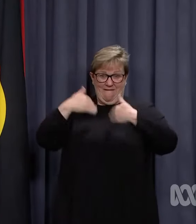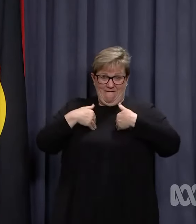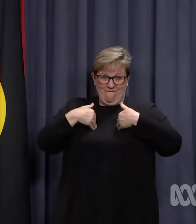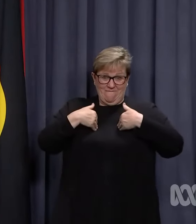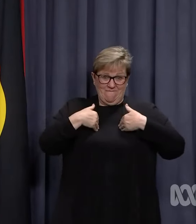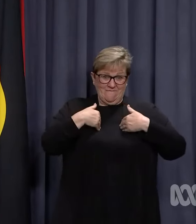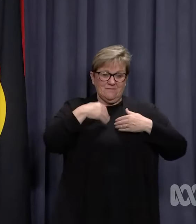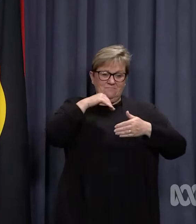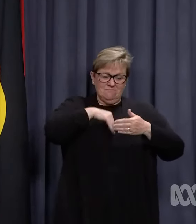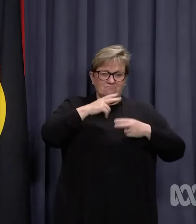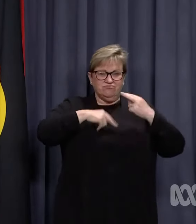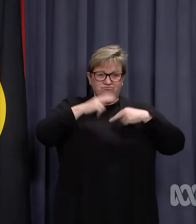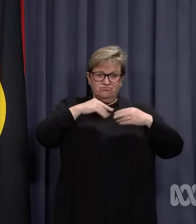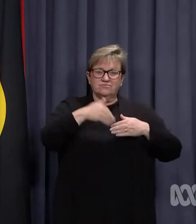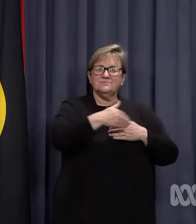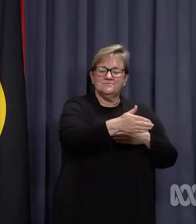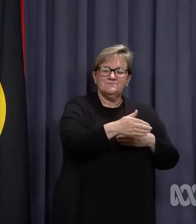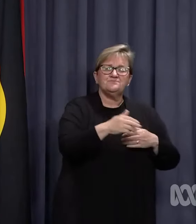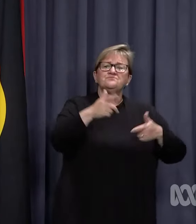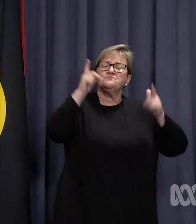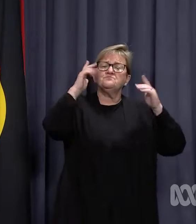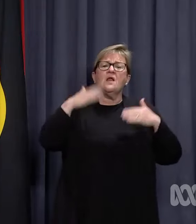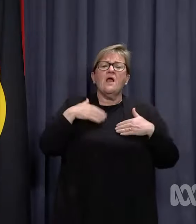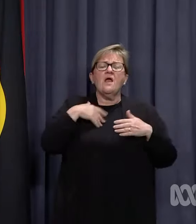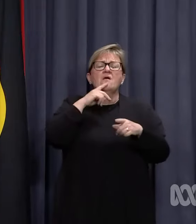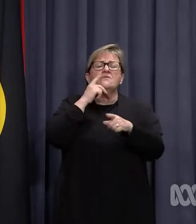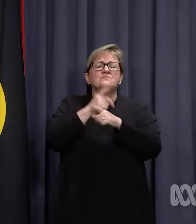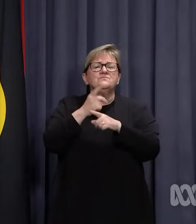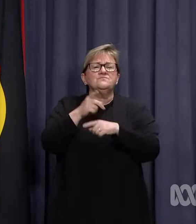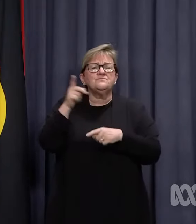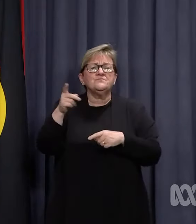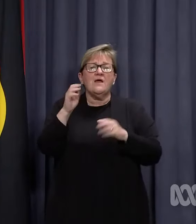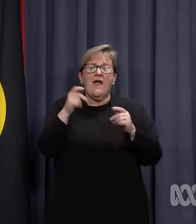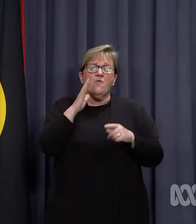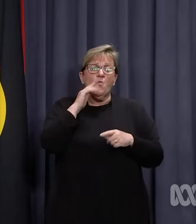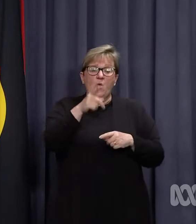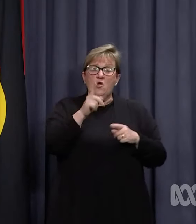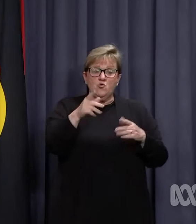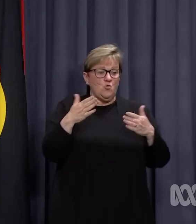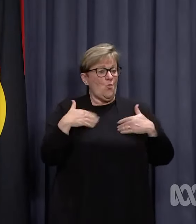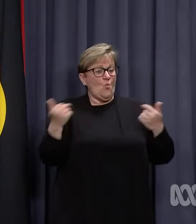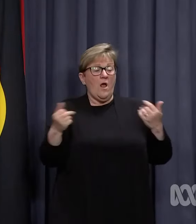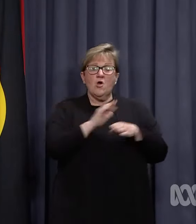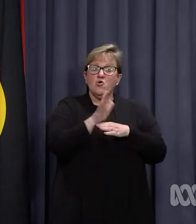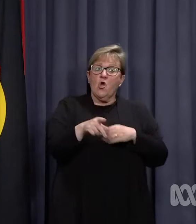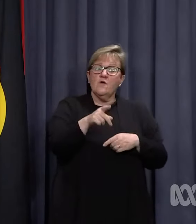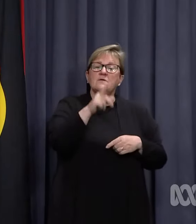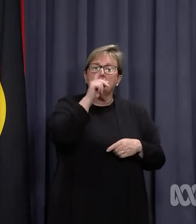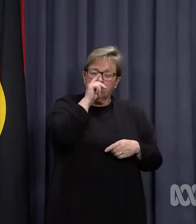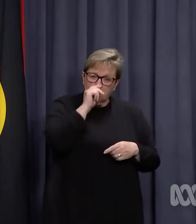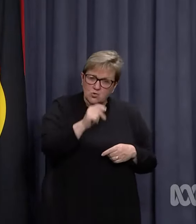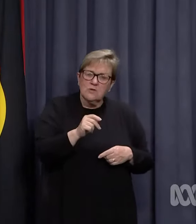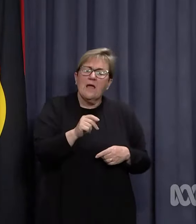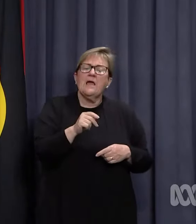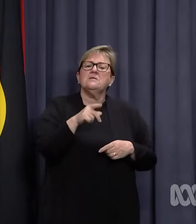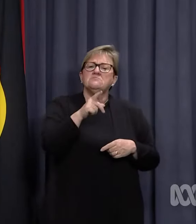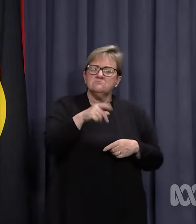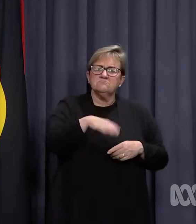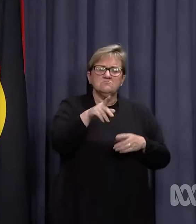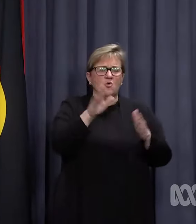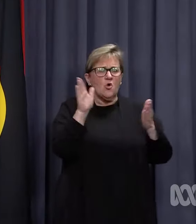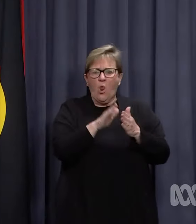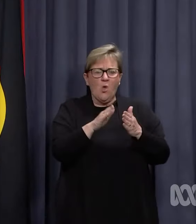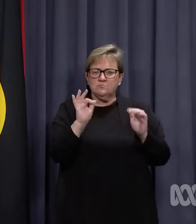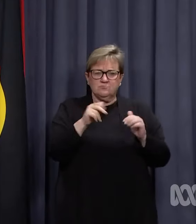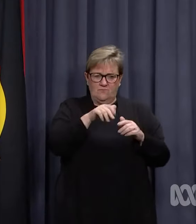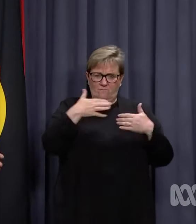I can also announce the Chief Health Officer has also determined that after you have recovered from COVID, you are exempt from being identified as a